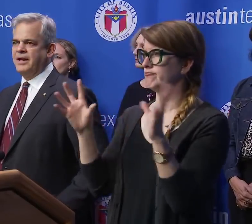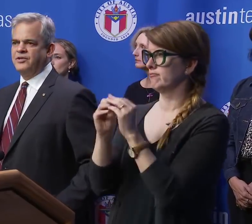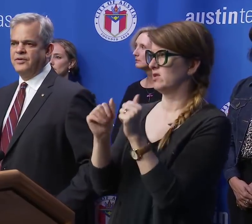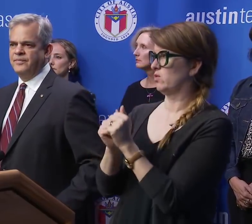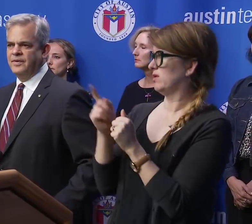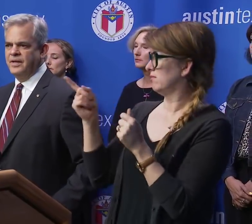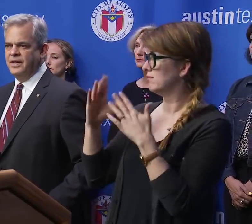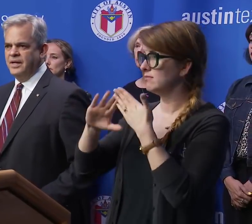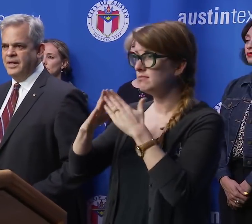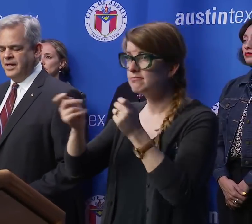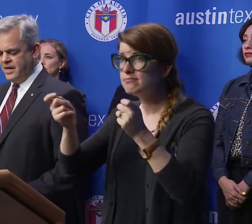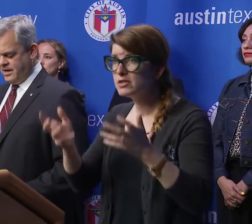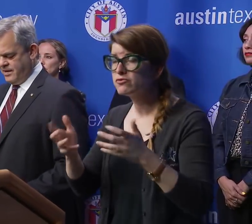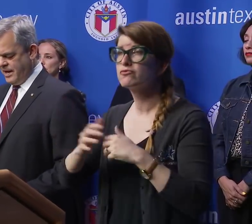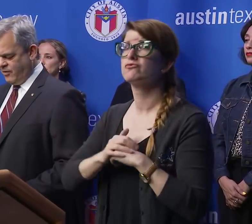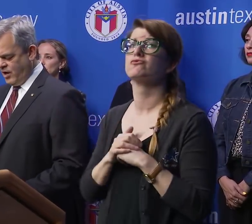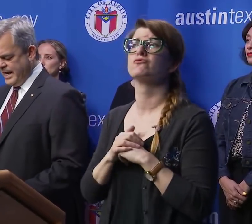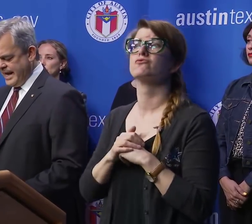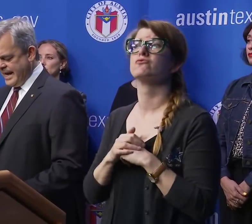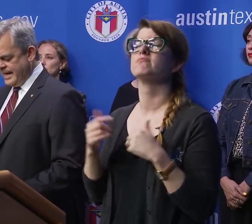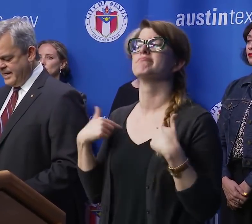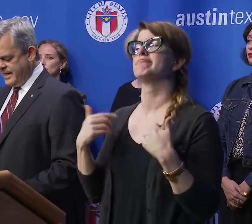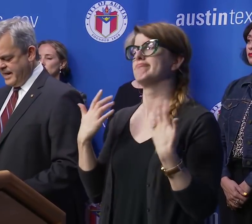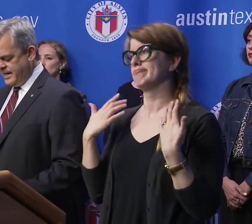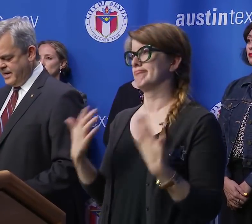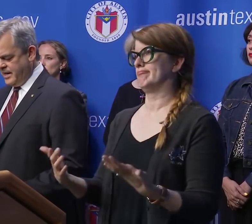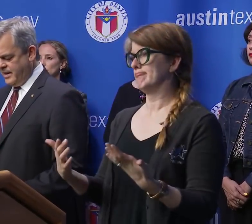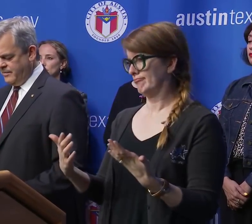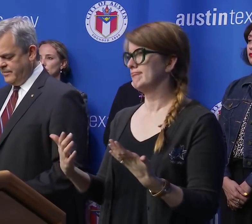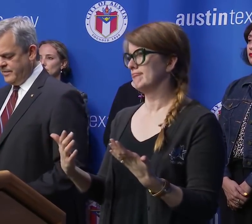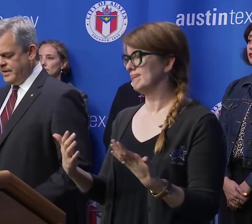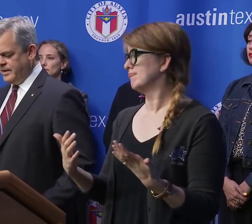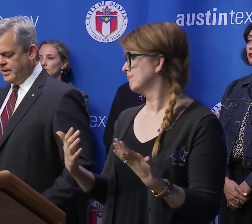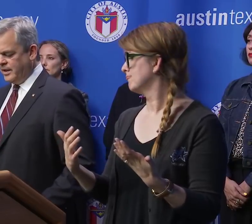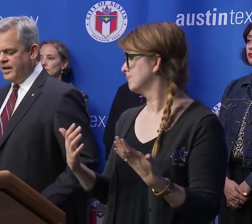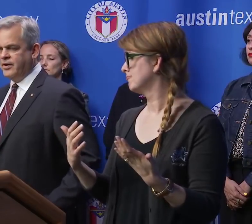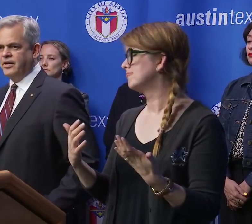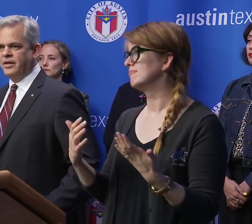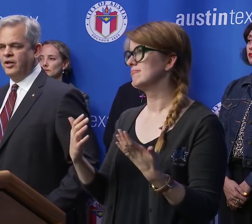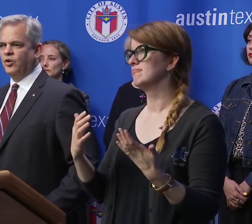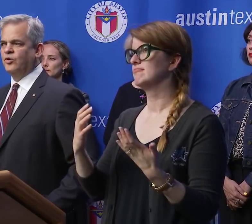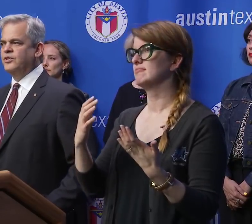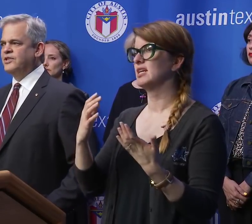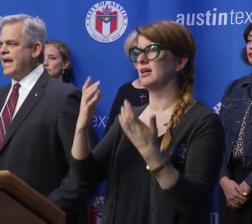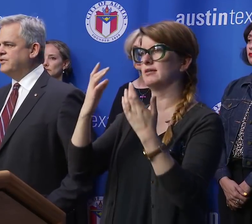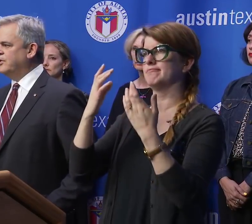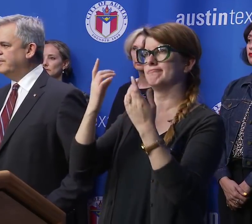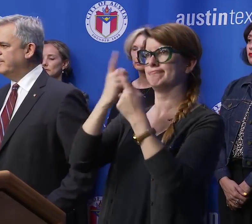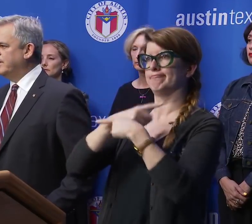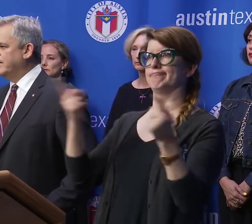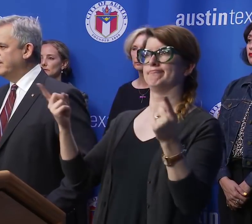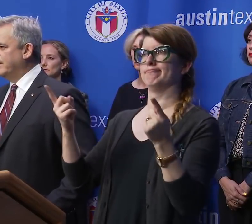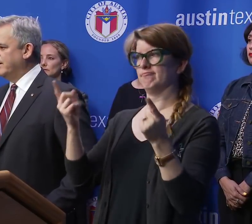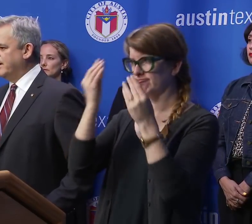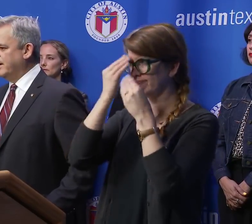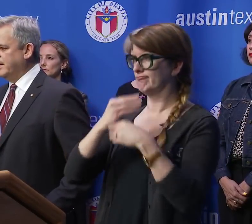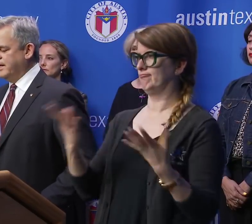city manager, I've gone ahead and declared a local disaster